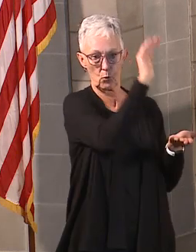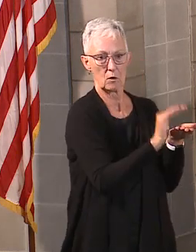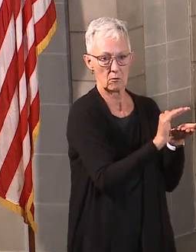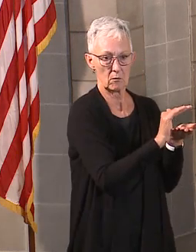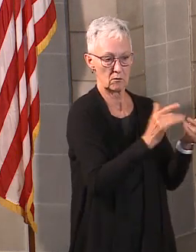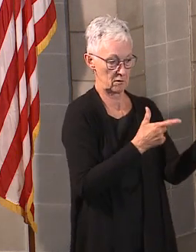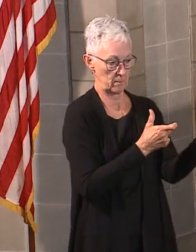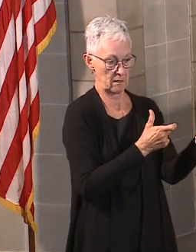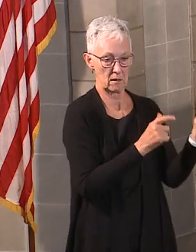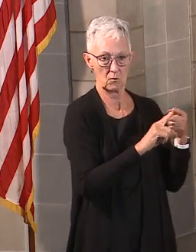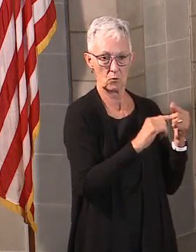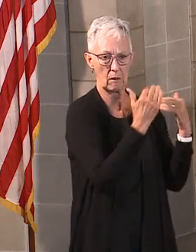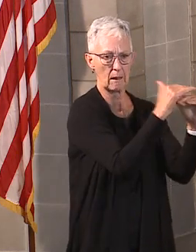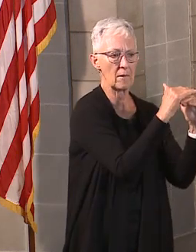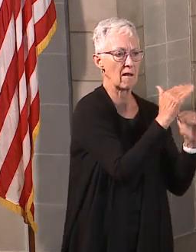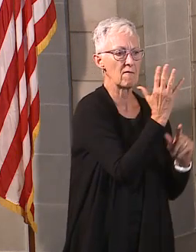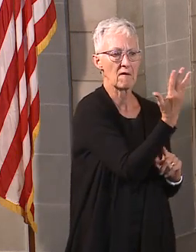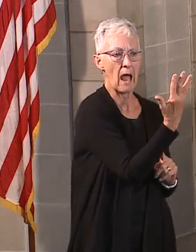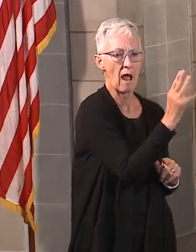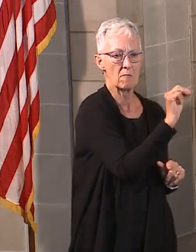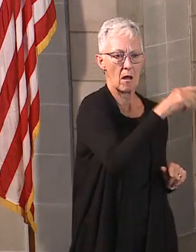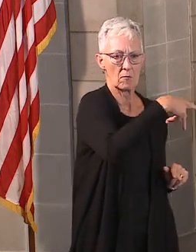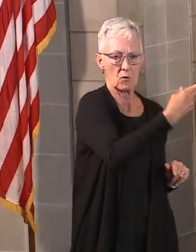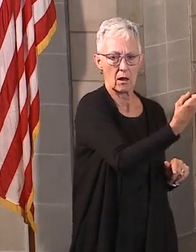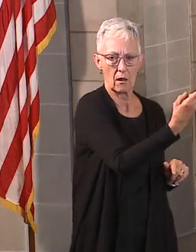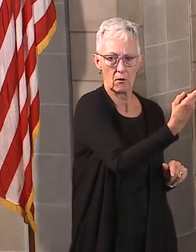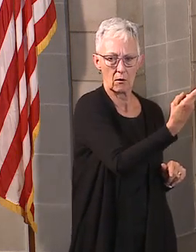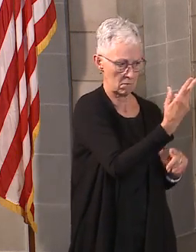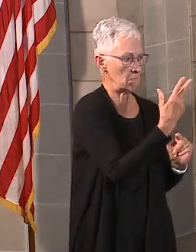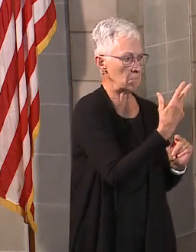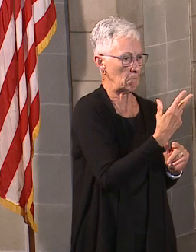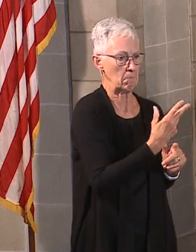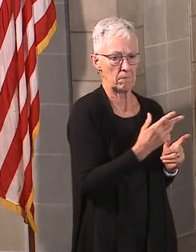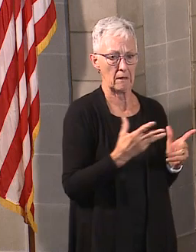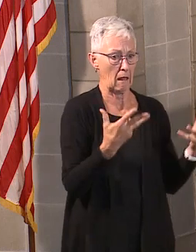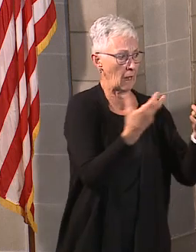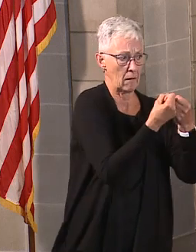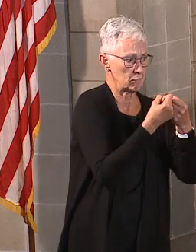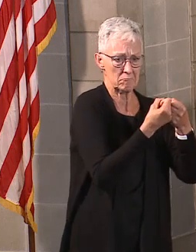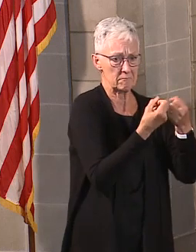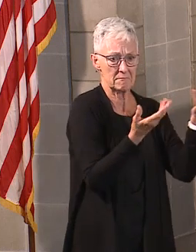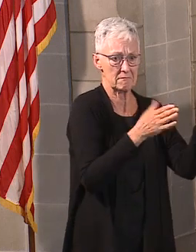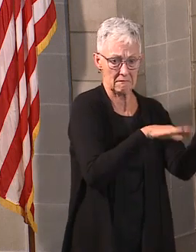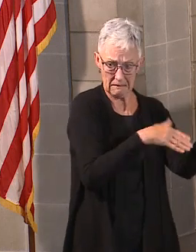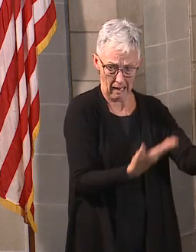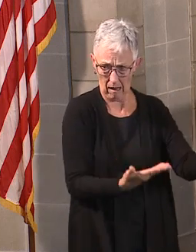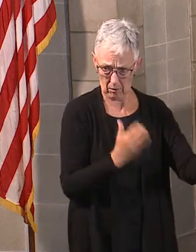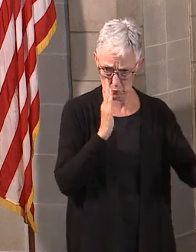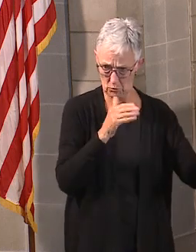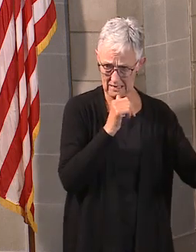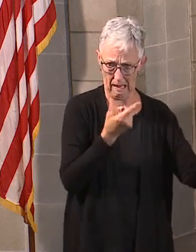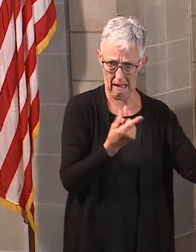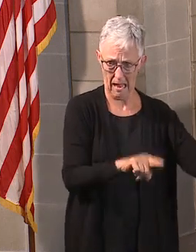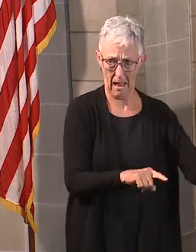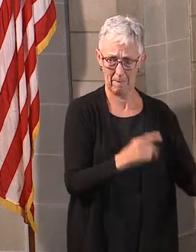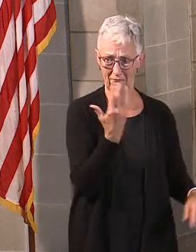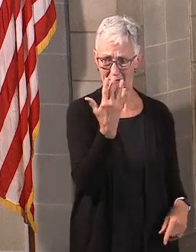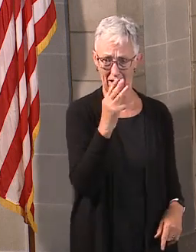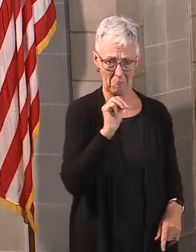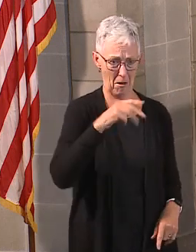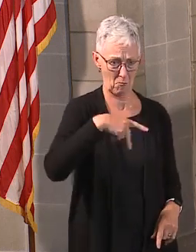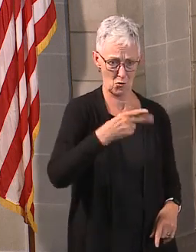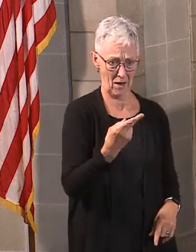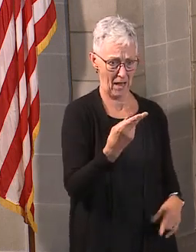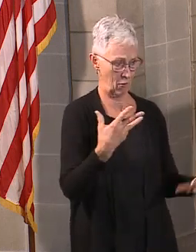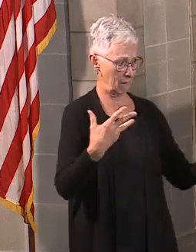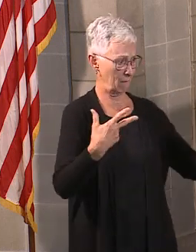an hour. And essentially that's what we've done with the restrictions we've put in place. But we manage that